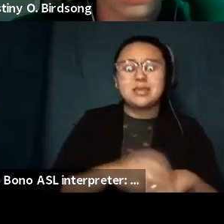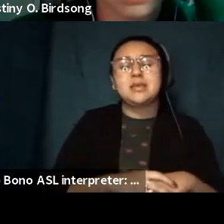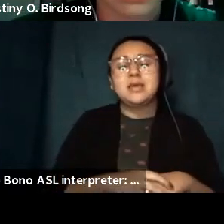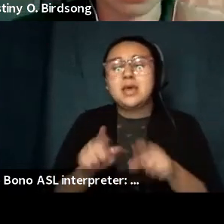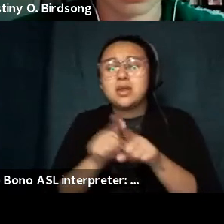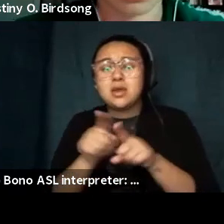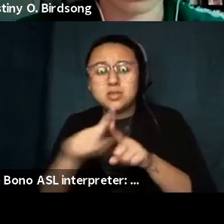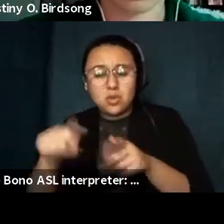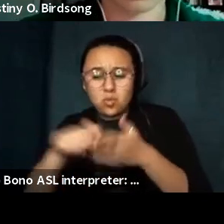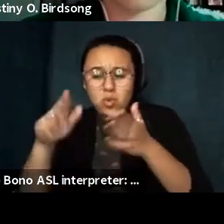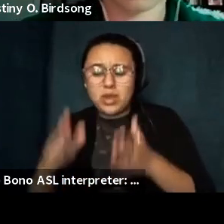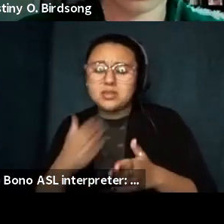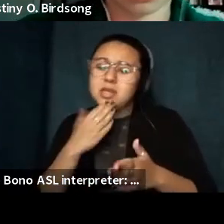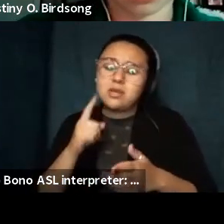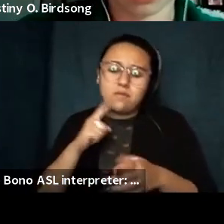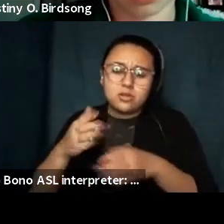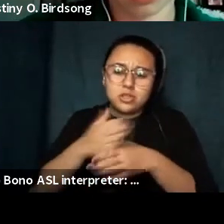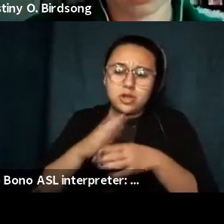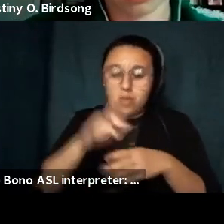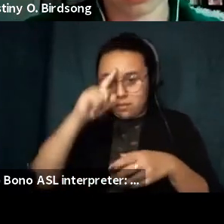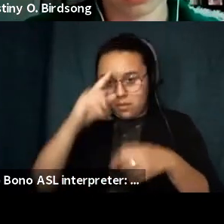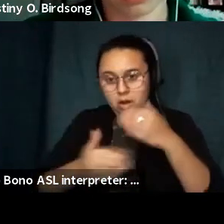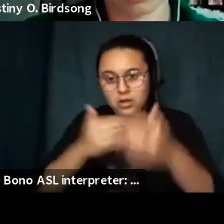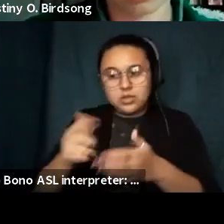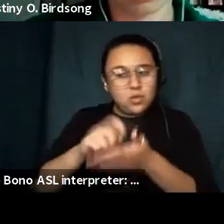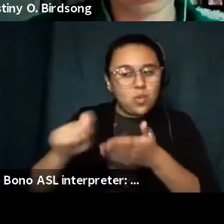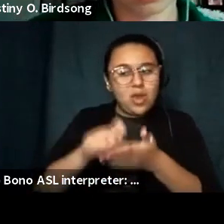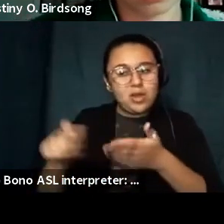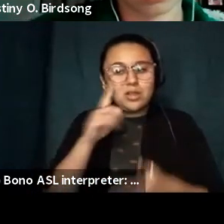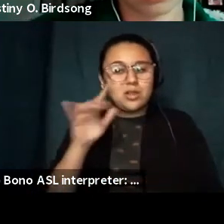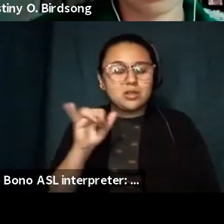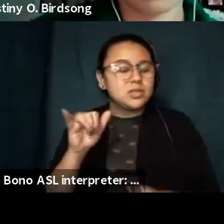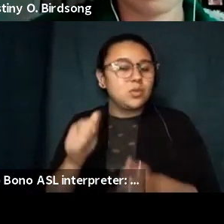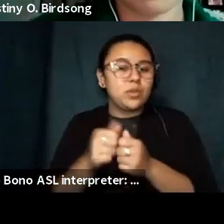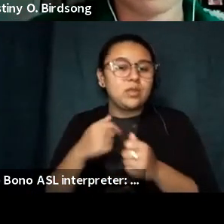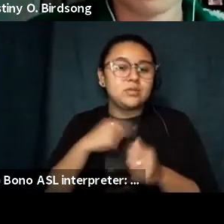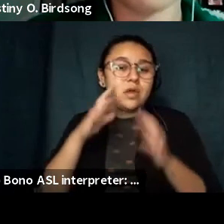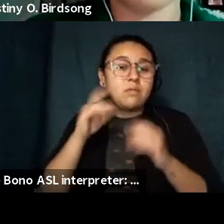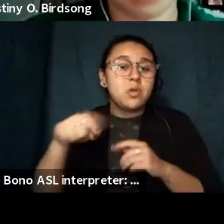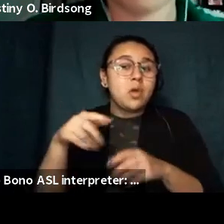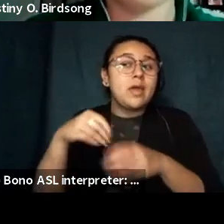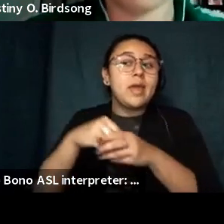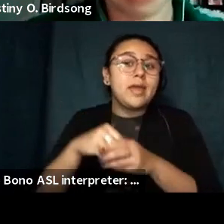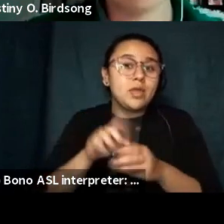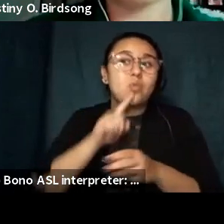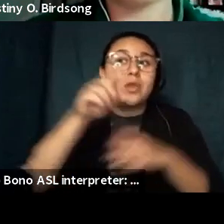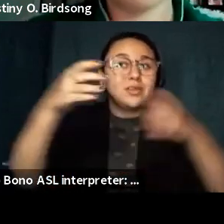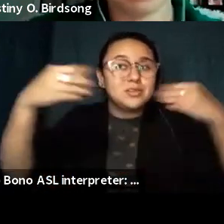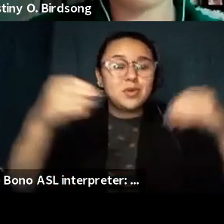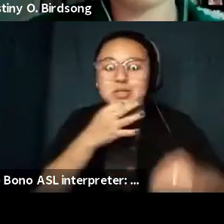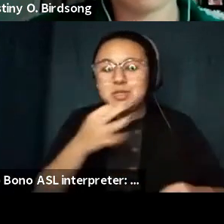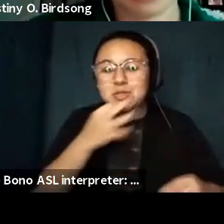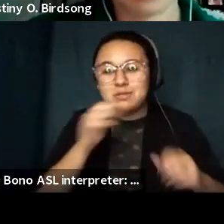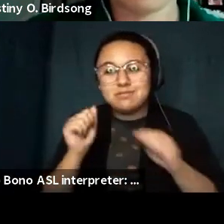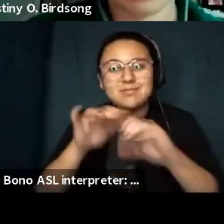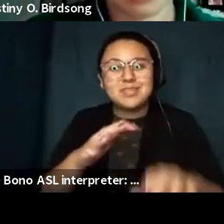we appreciate it so much as a bookstore and we hope to have you all in the store the real store soon